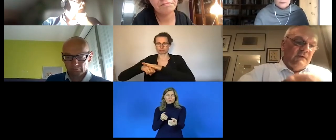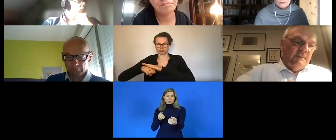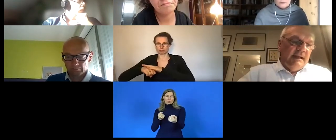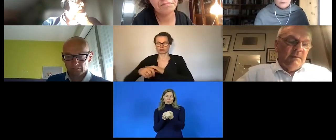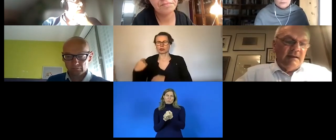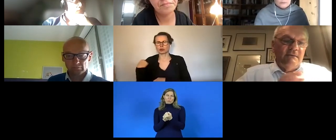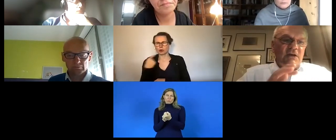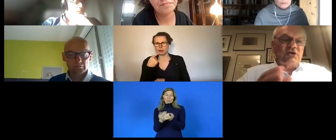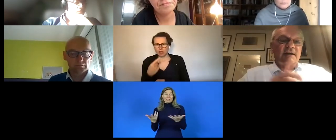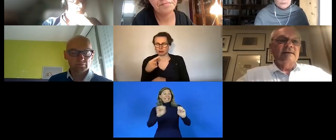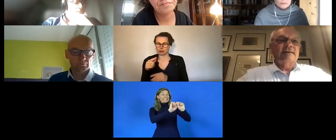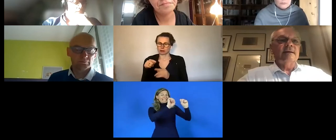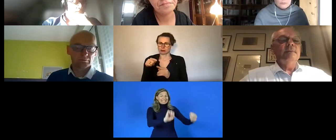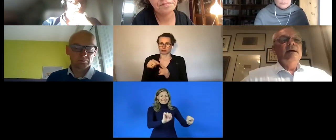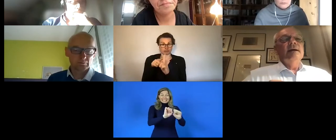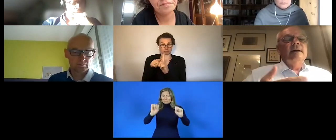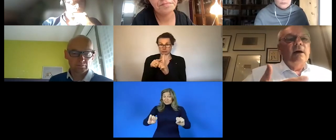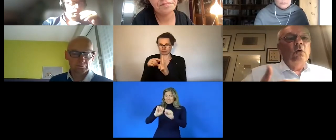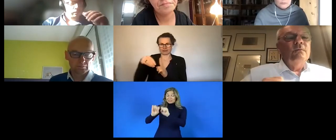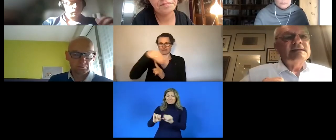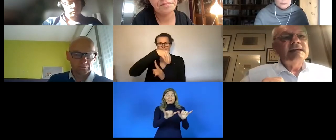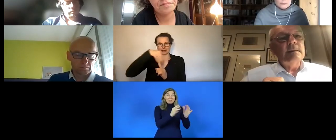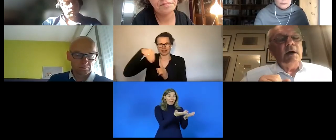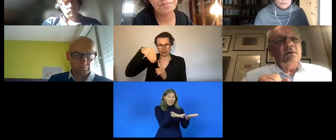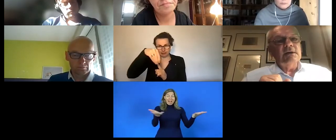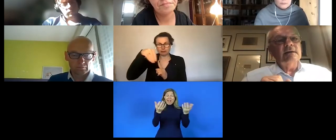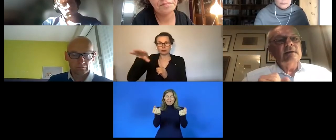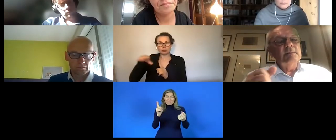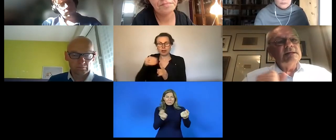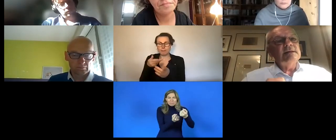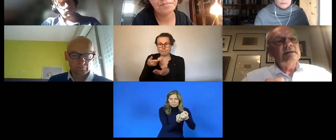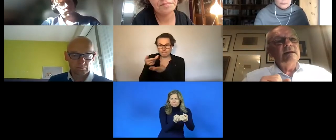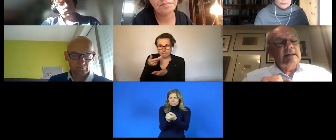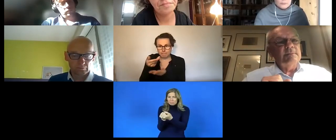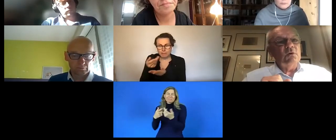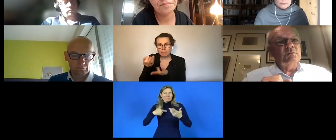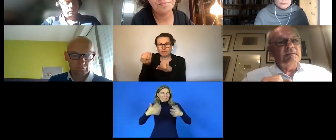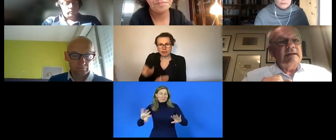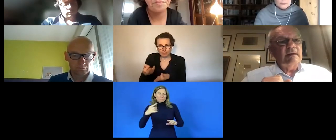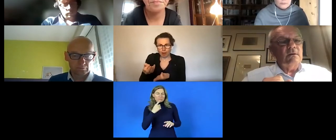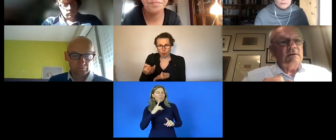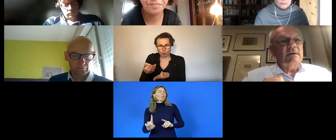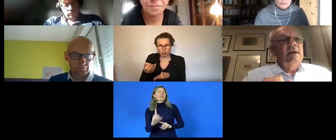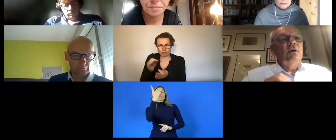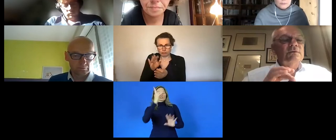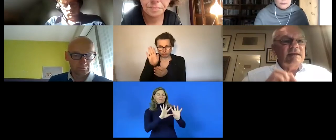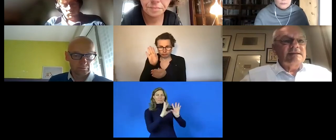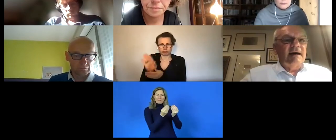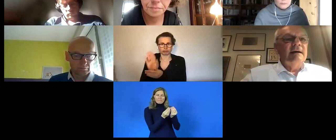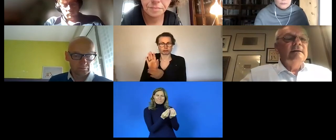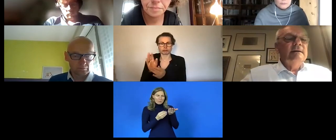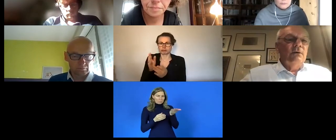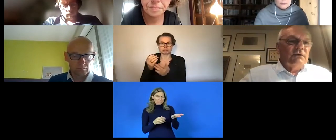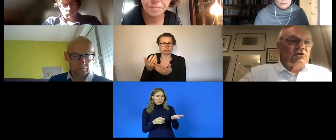i already mentioned this we started with families working with families we asked them what they